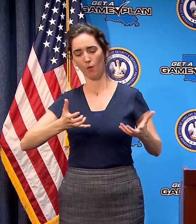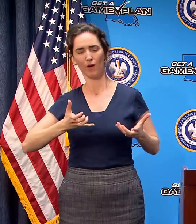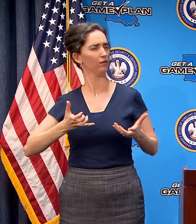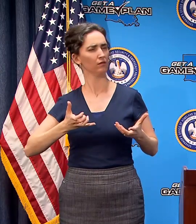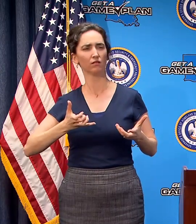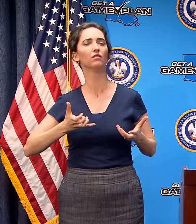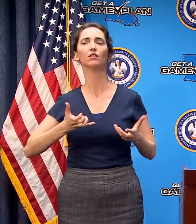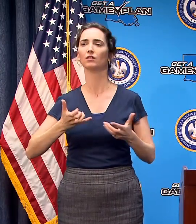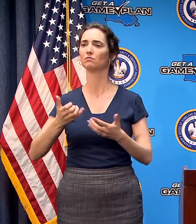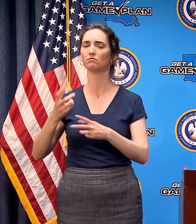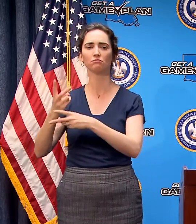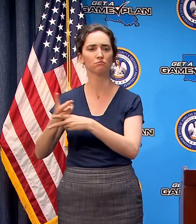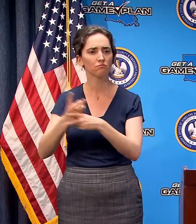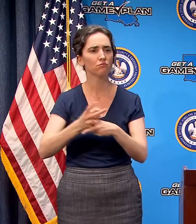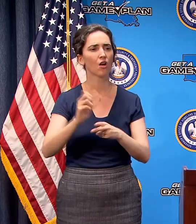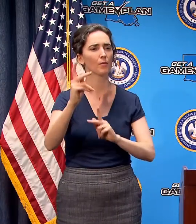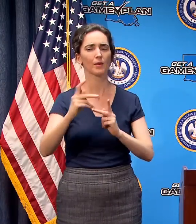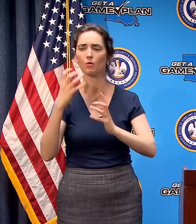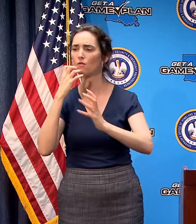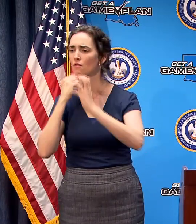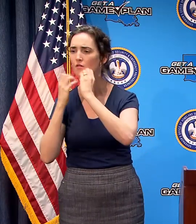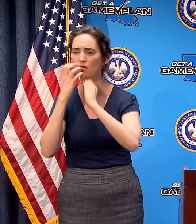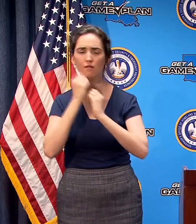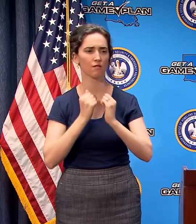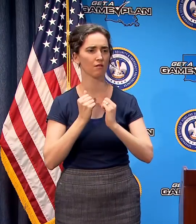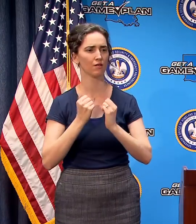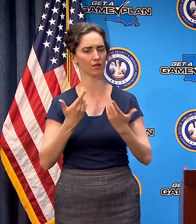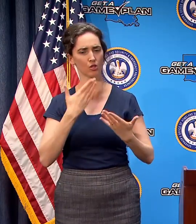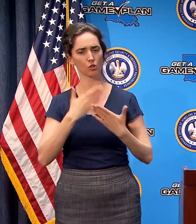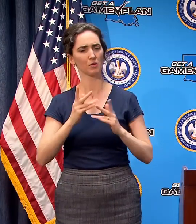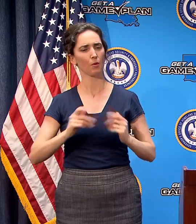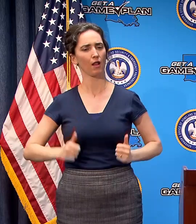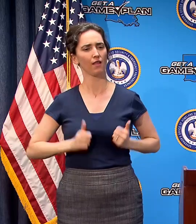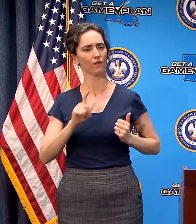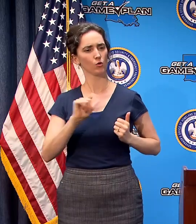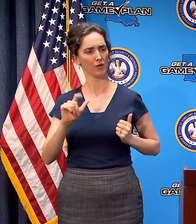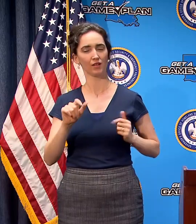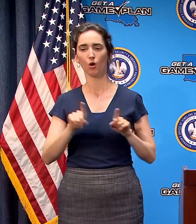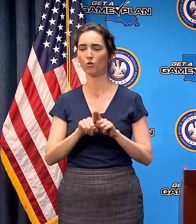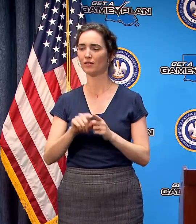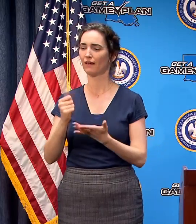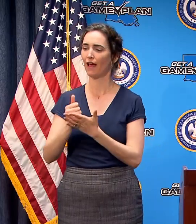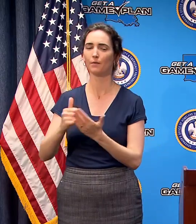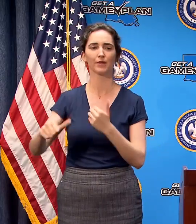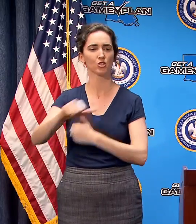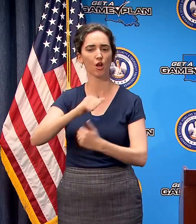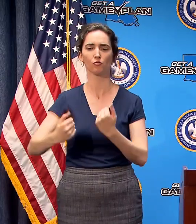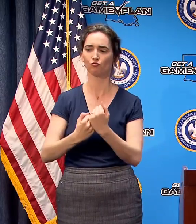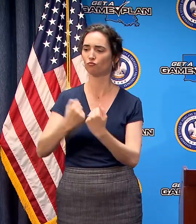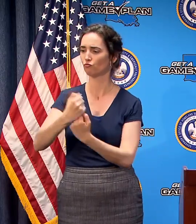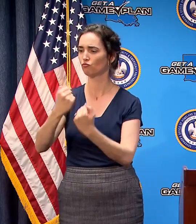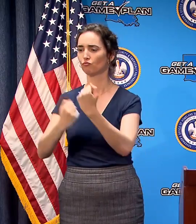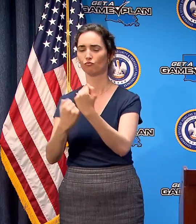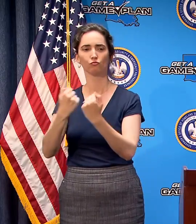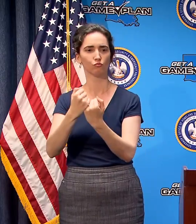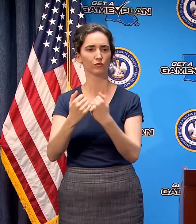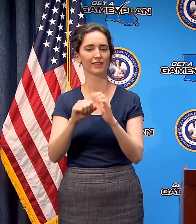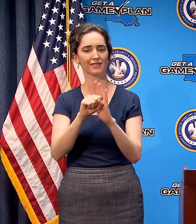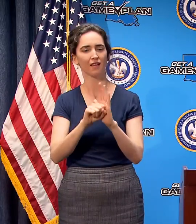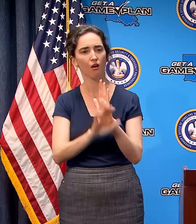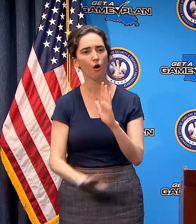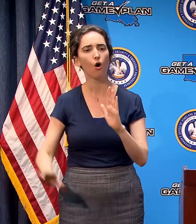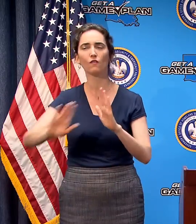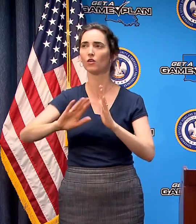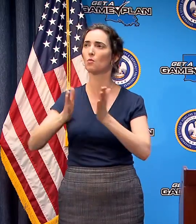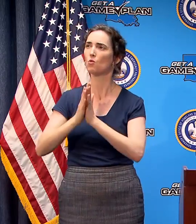neighbors let's be good Louisianans and let's continue to lift one another up in this state up our country up in prayer